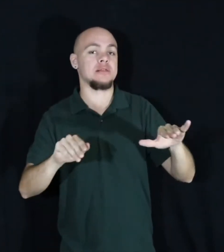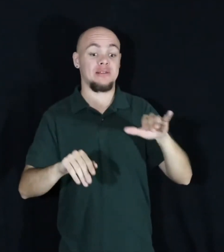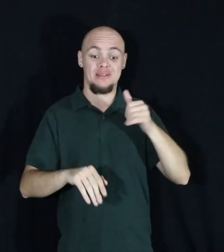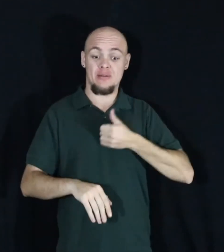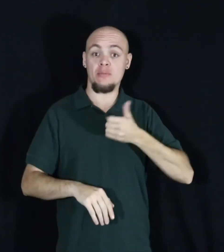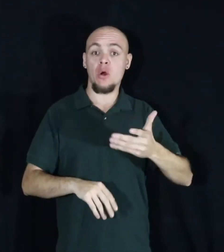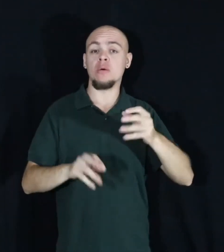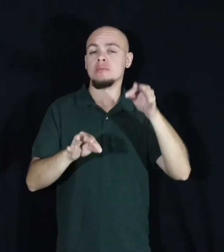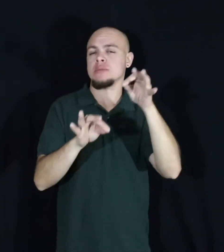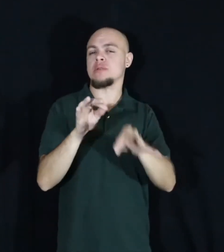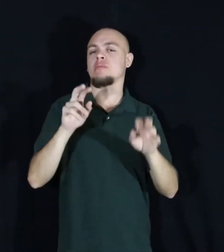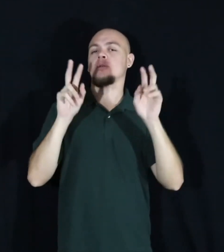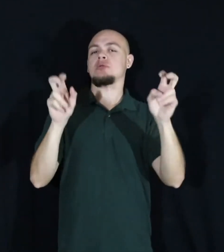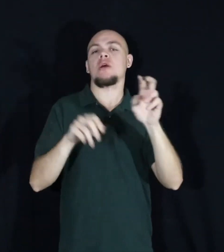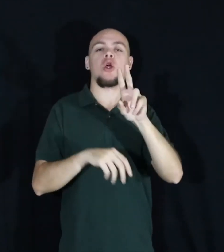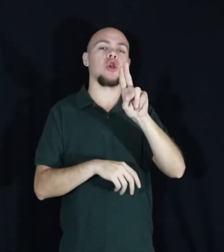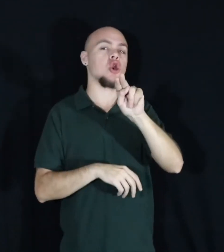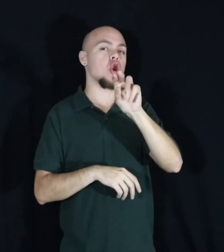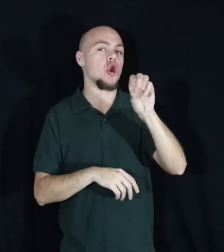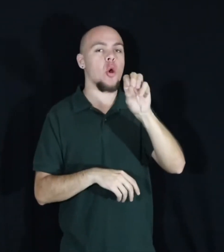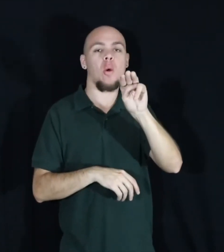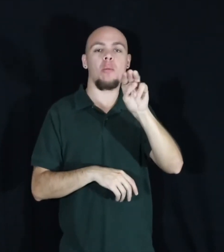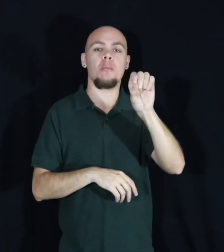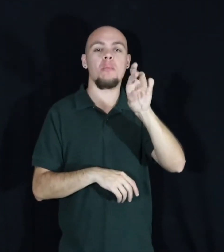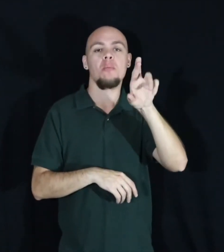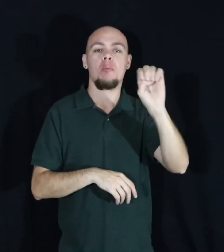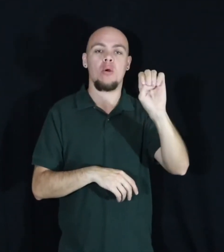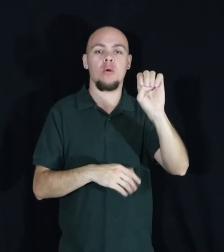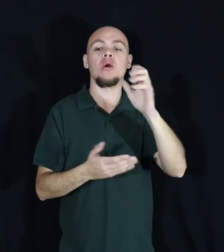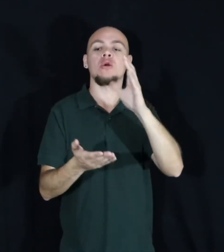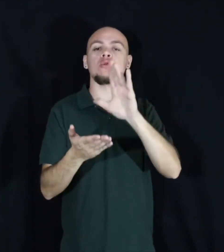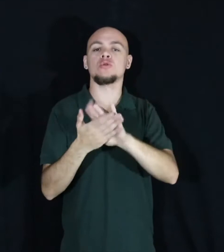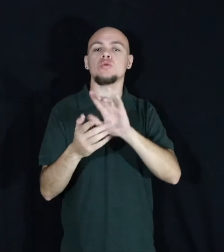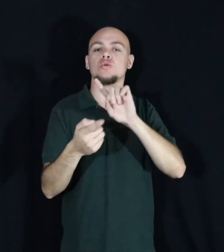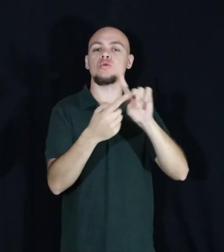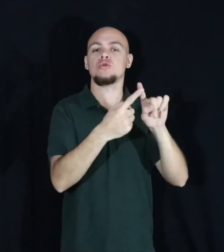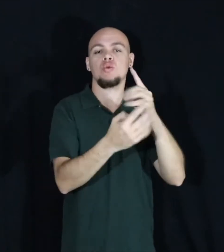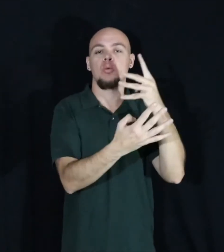titled, No More School to Prison Pipeline.